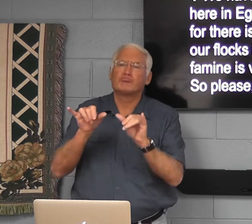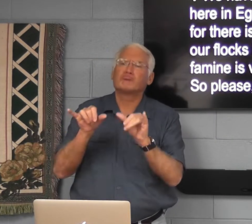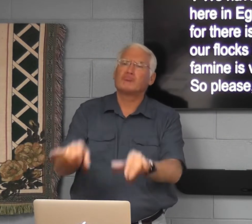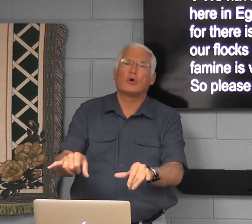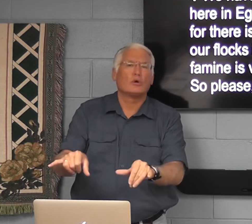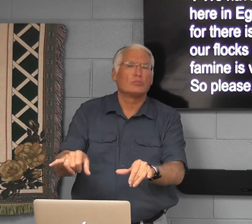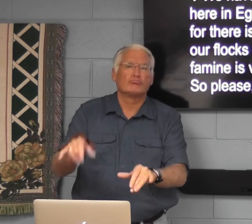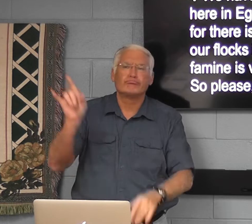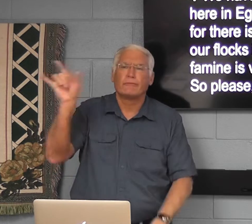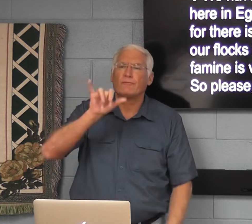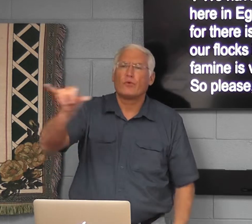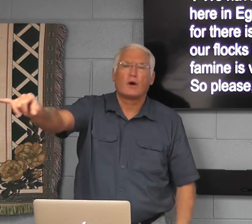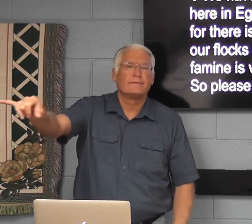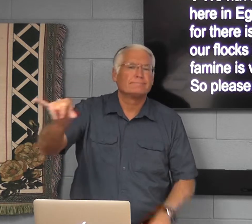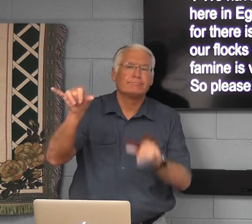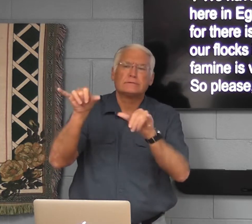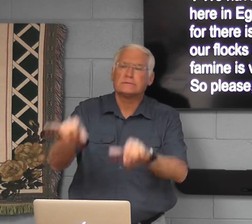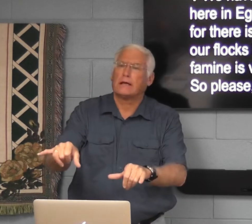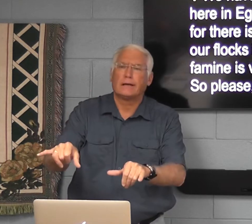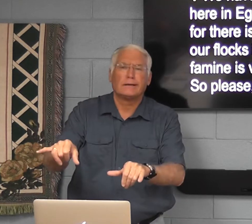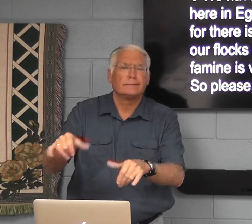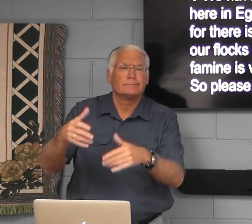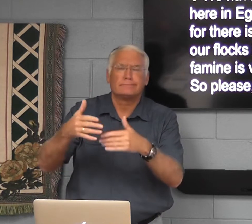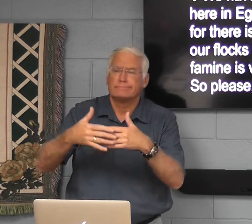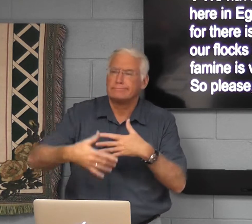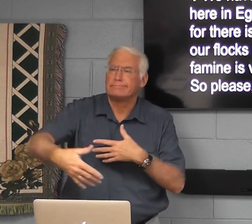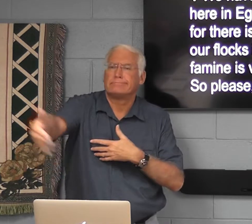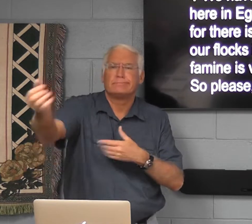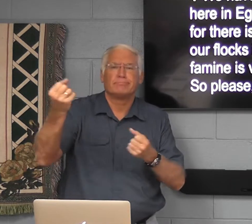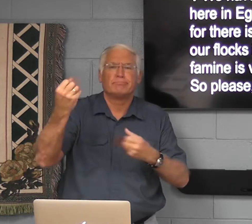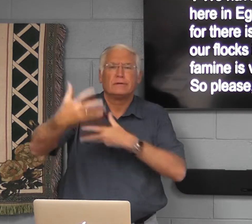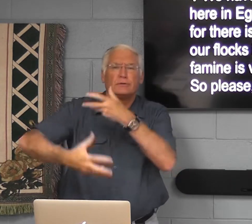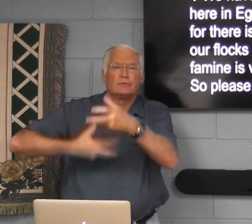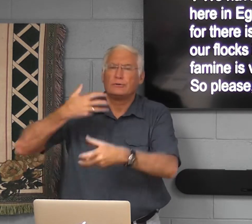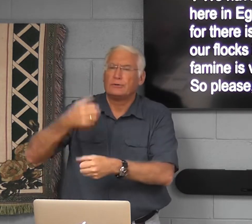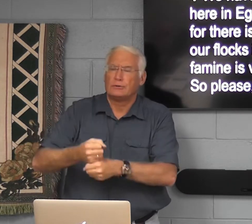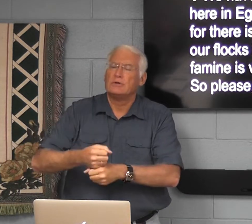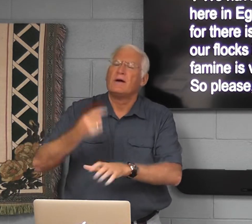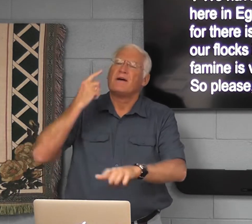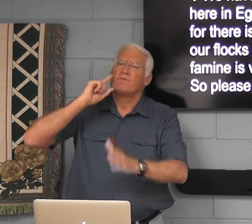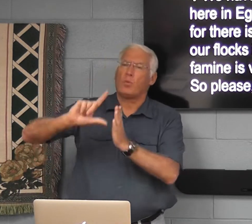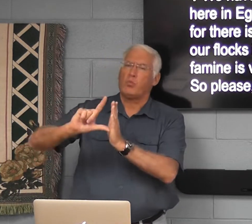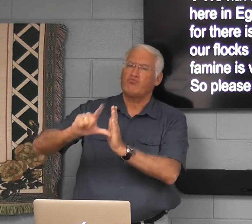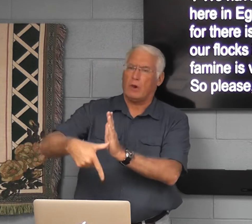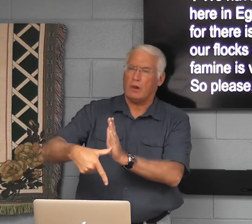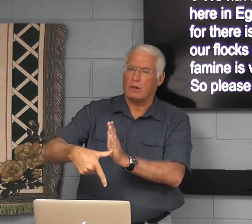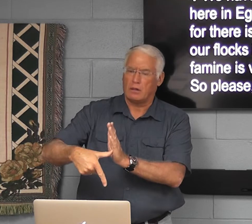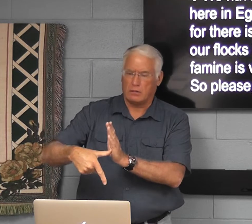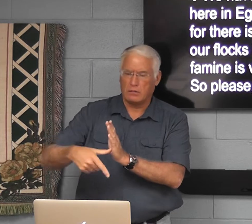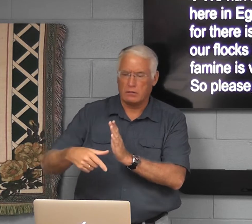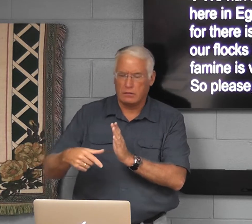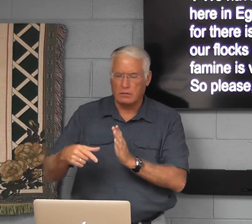Do they plan to stay forever? No, that was not their plan. Just for a while.